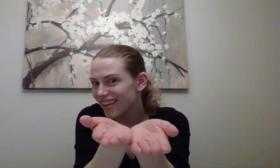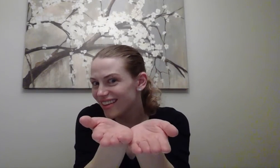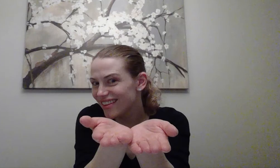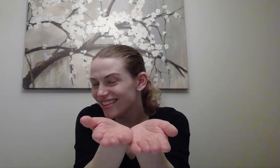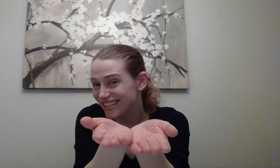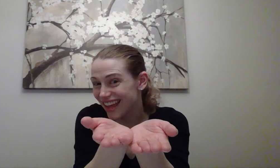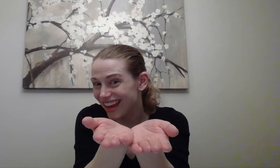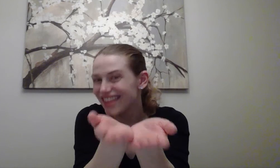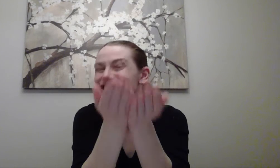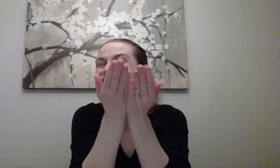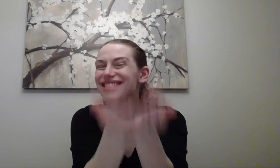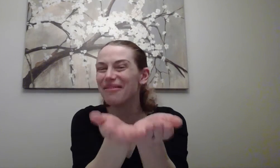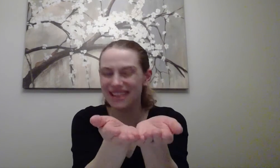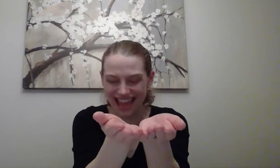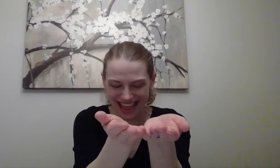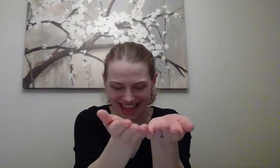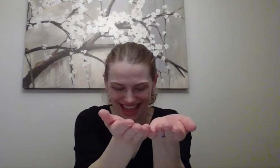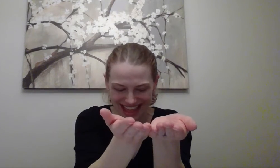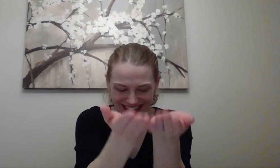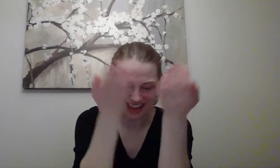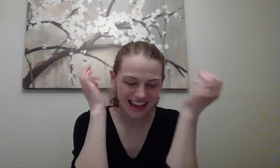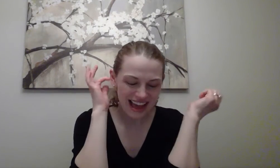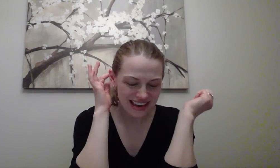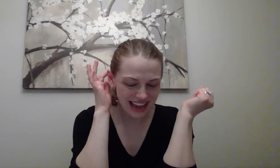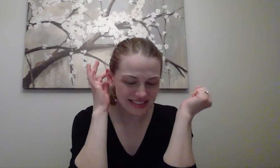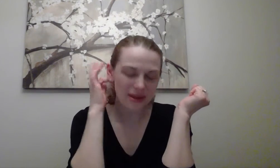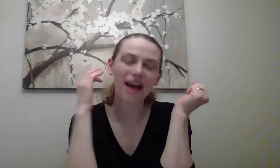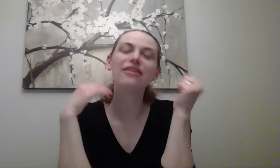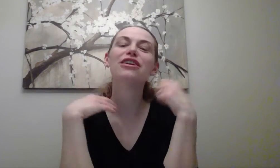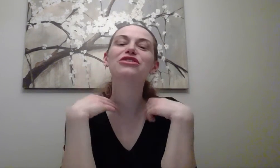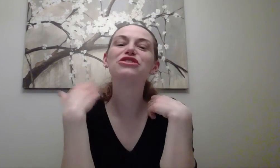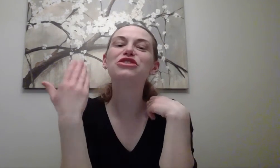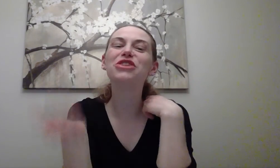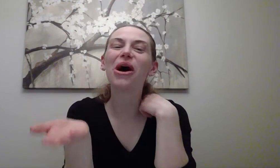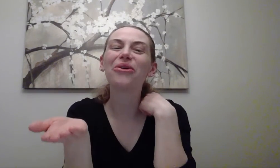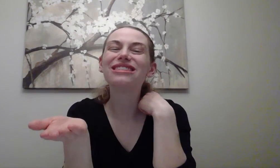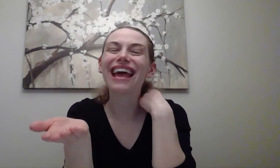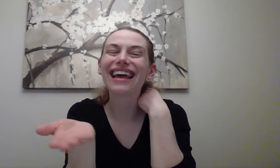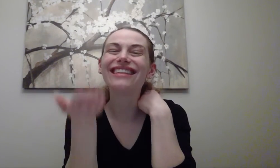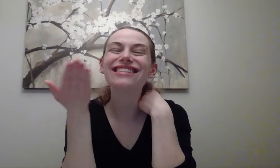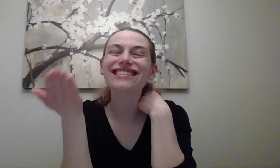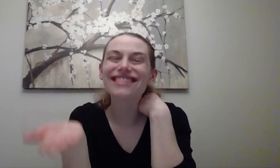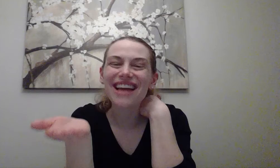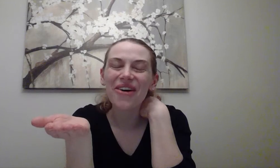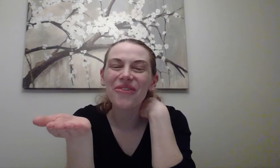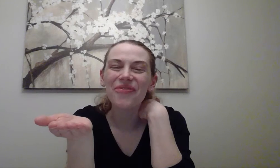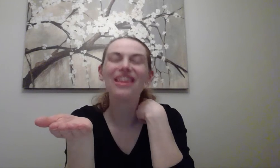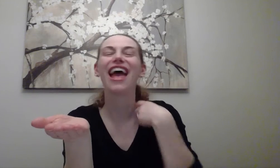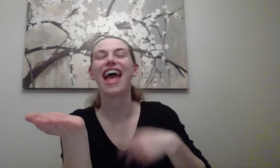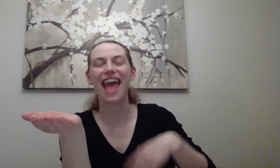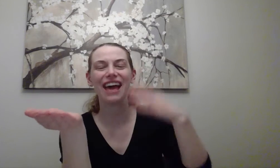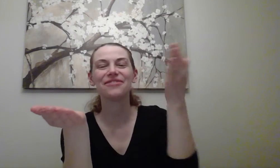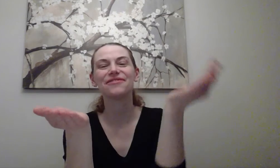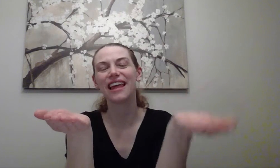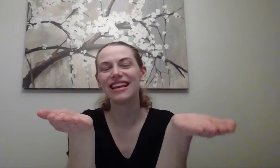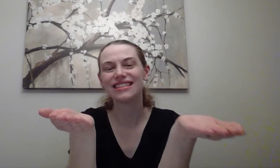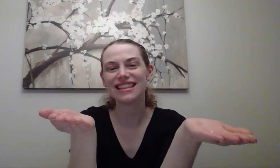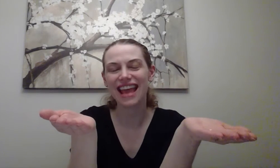Did you get it? Someday. Next we have snow. Say it. Snow. Snow. Add flake to the